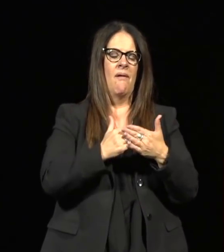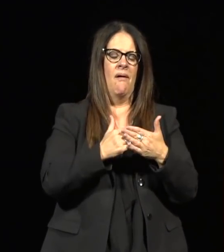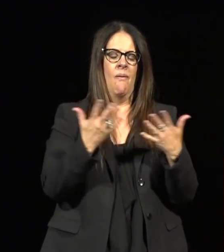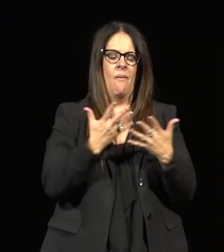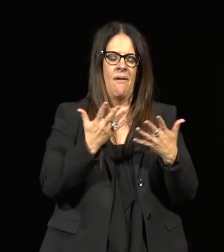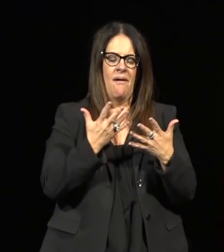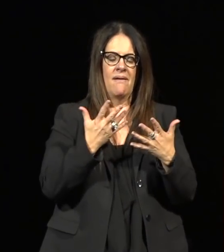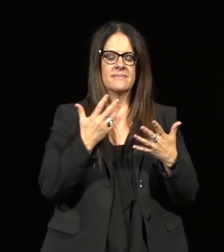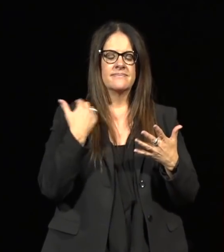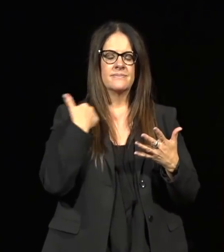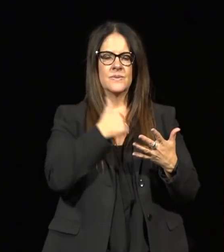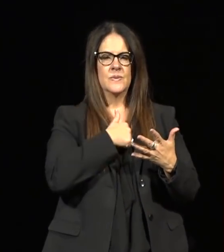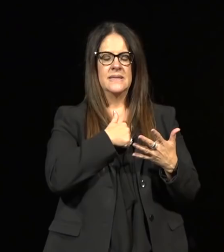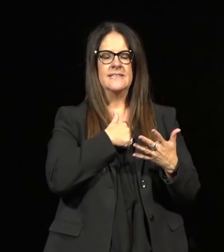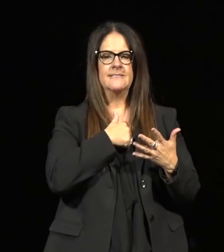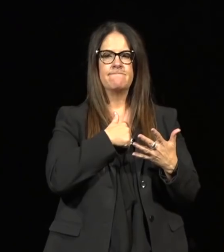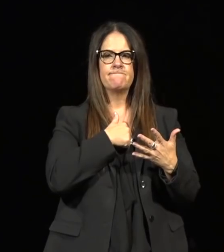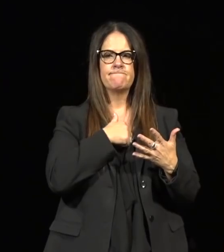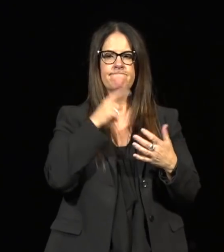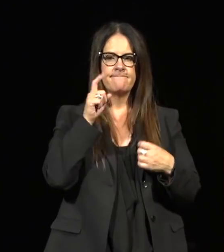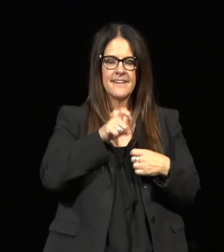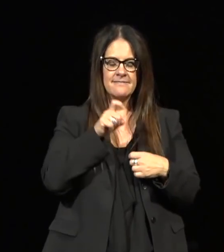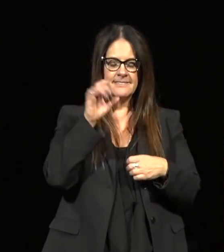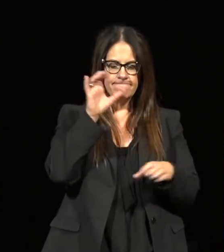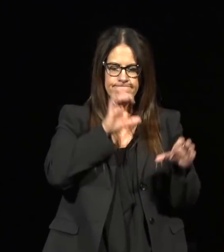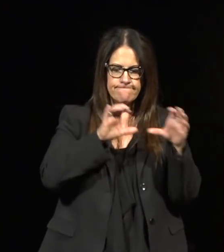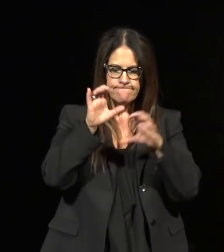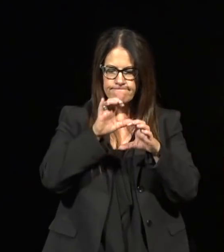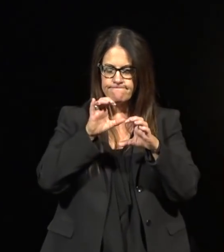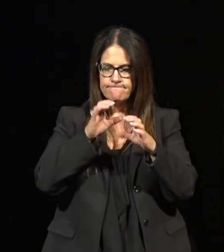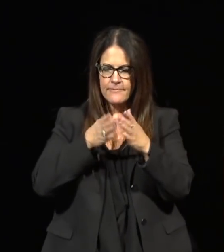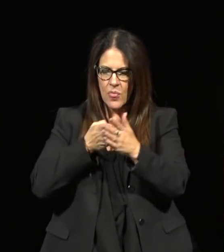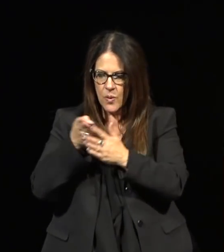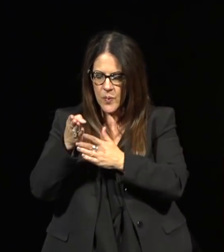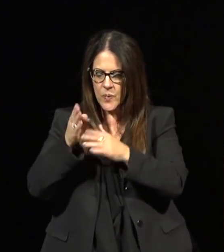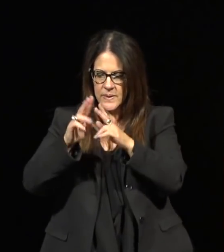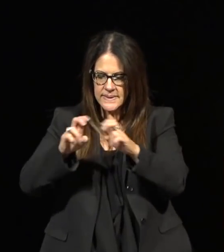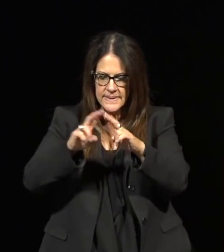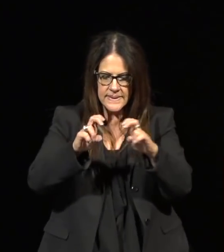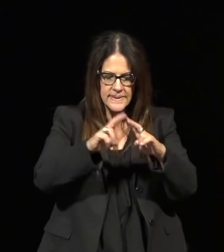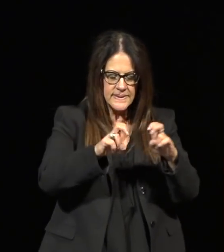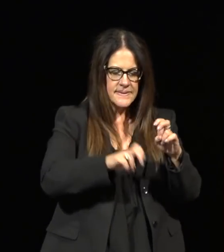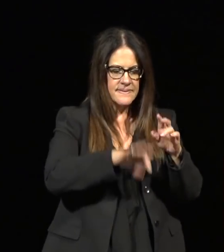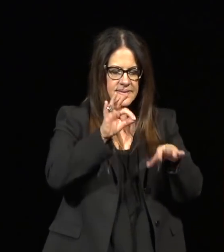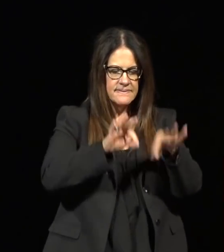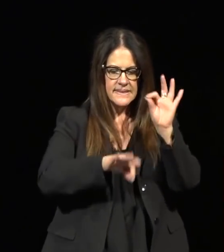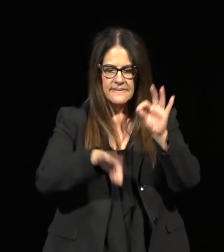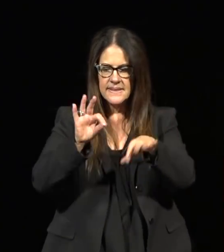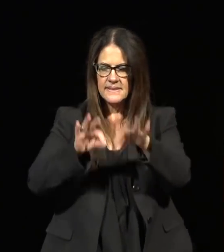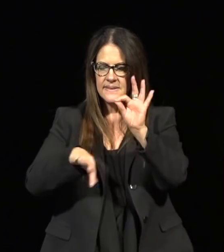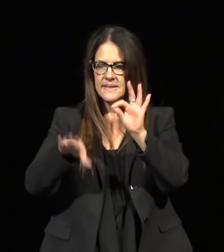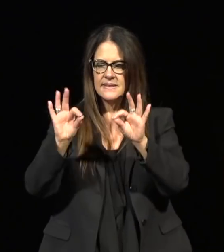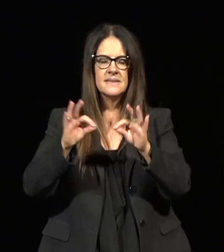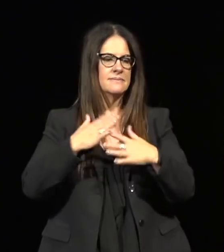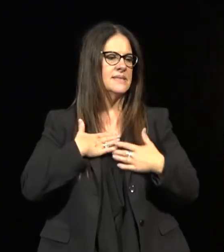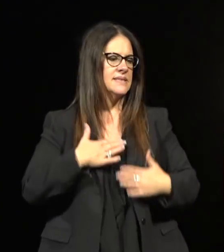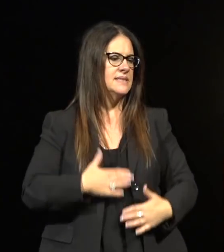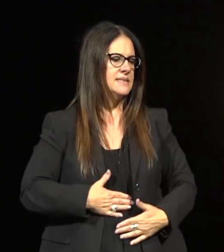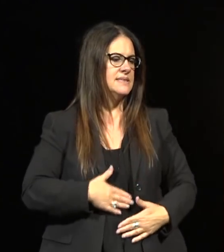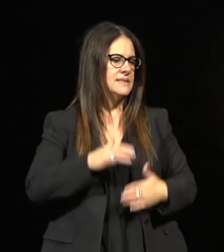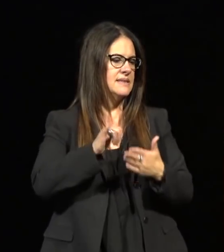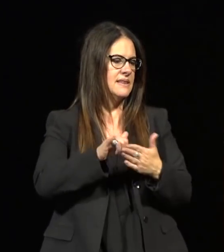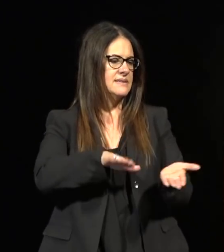is our efforts to recover fatalities, people who died or perished as a result of the fire.